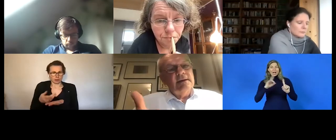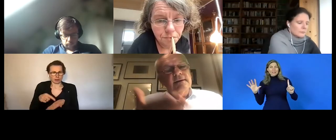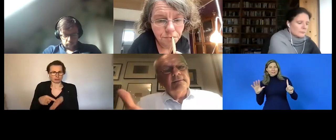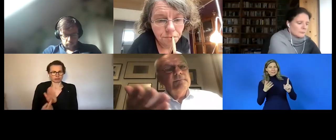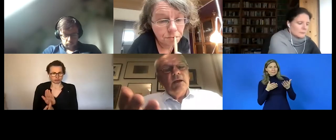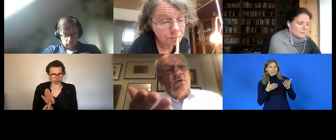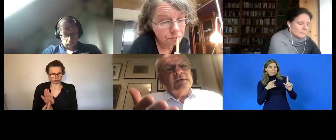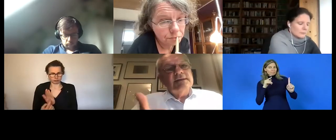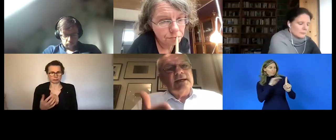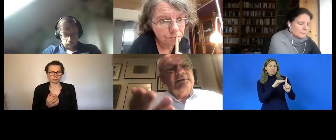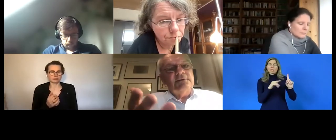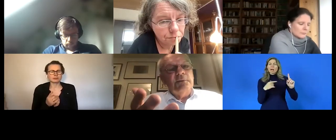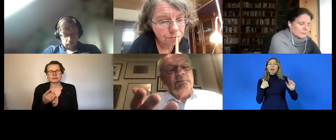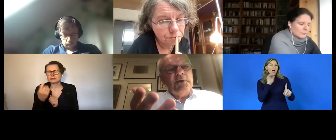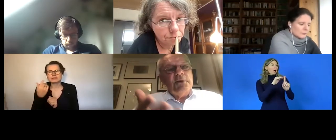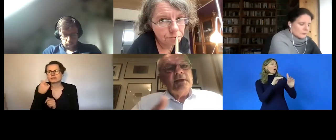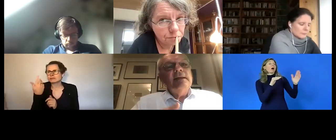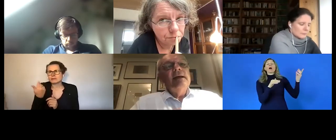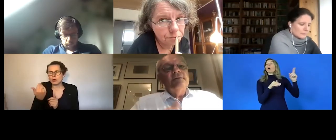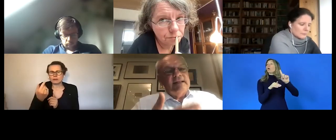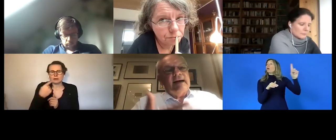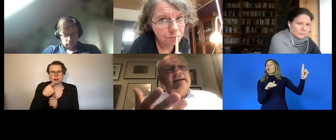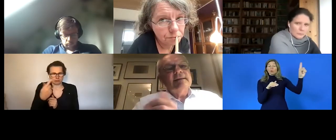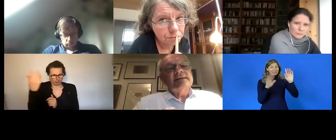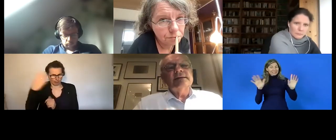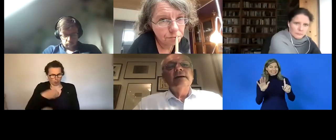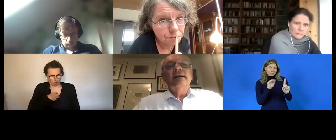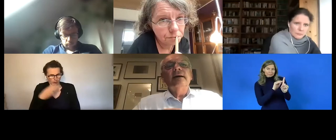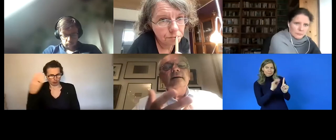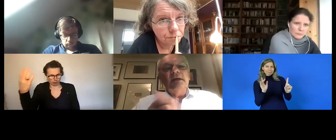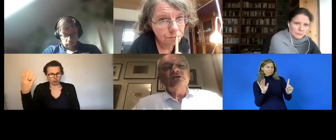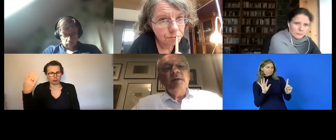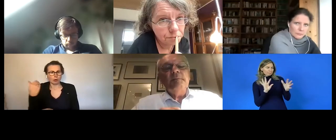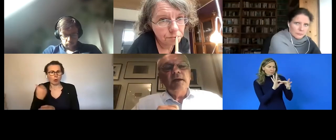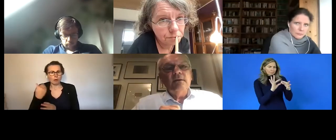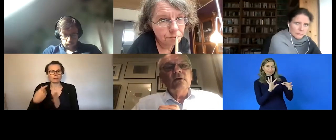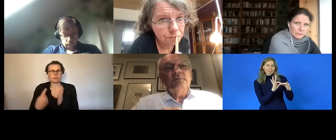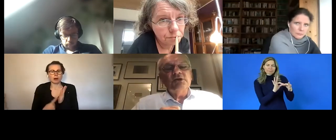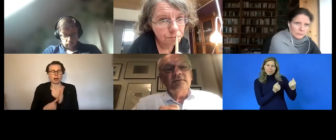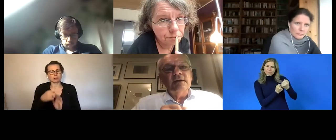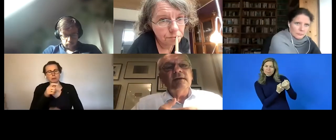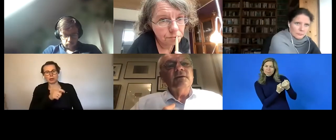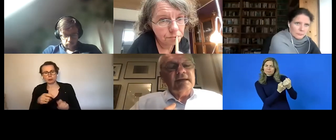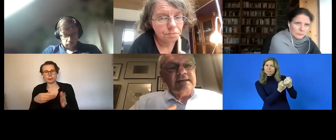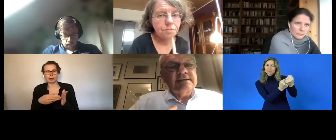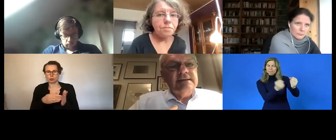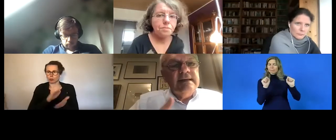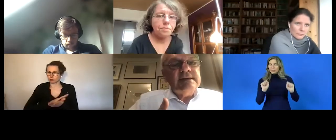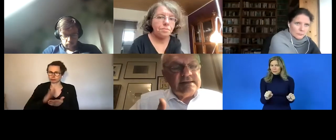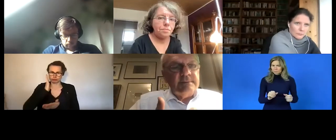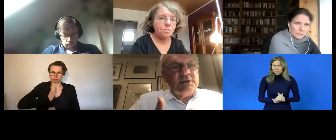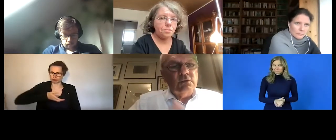and then you have to be able to provide good examples you can't expect from an